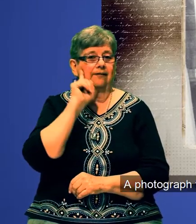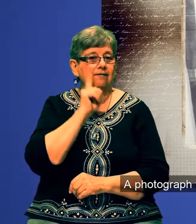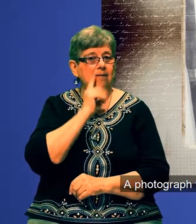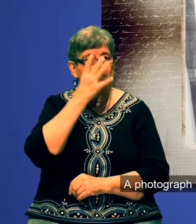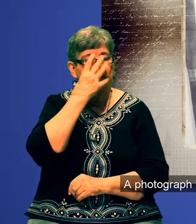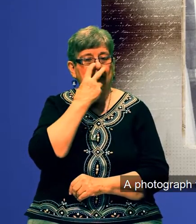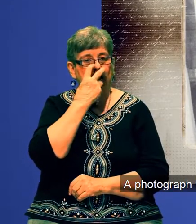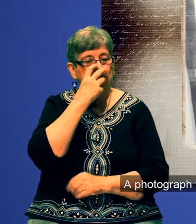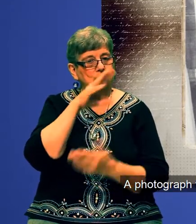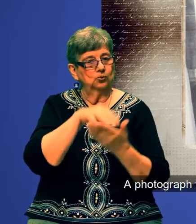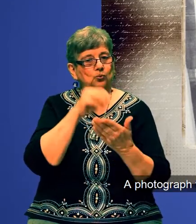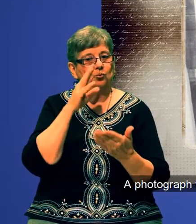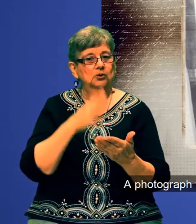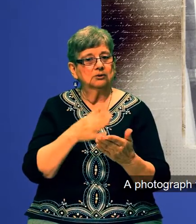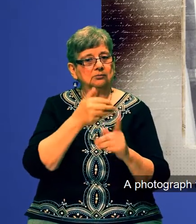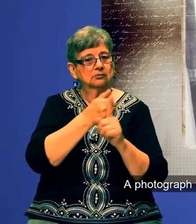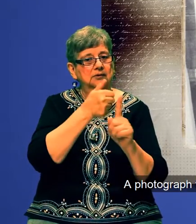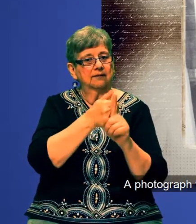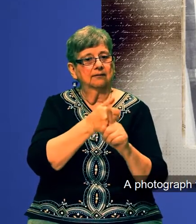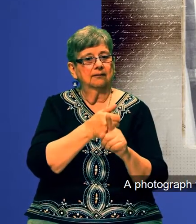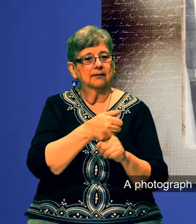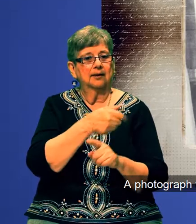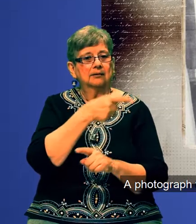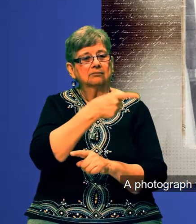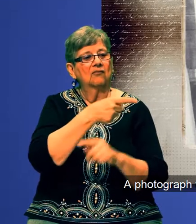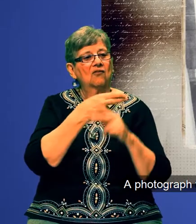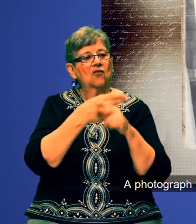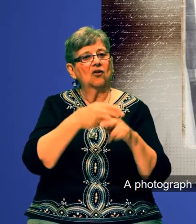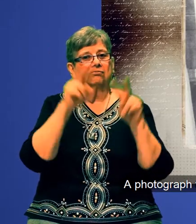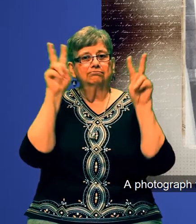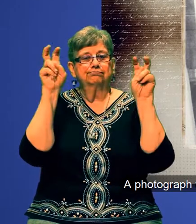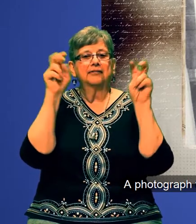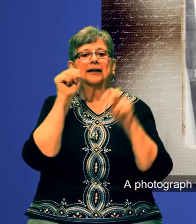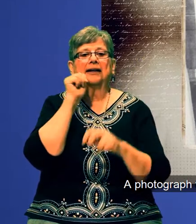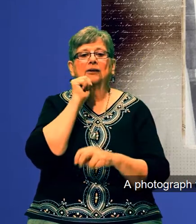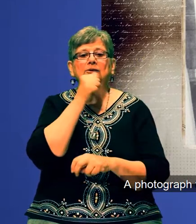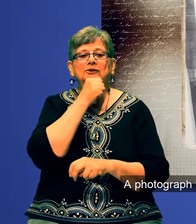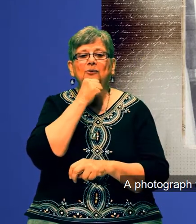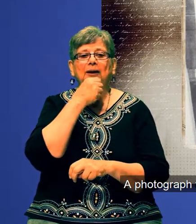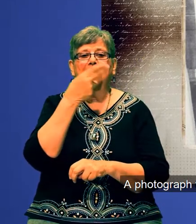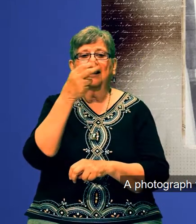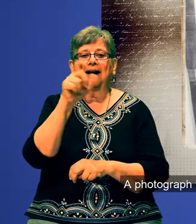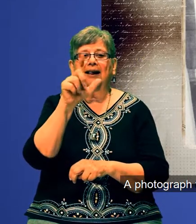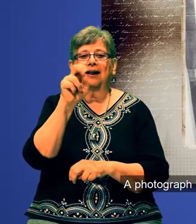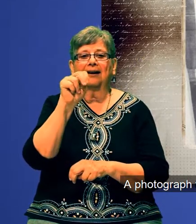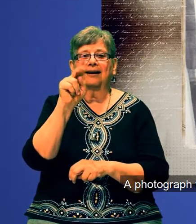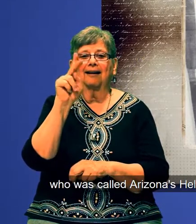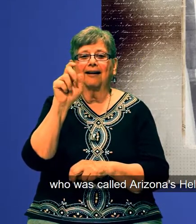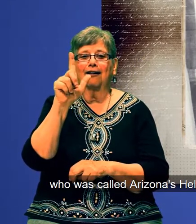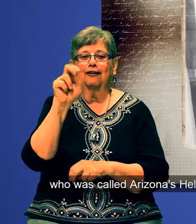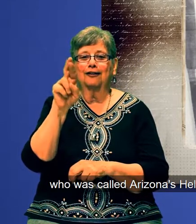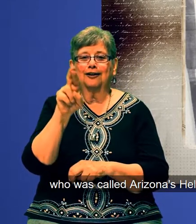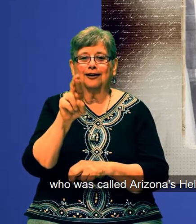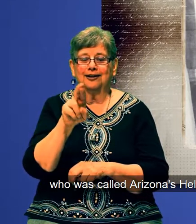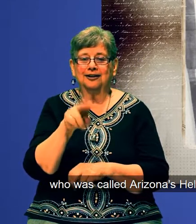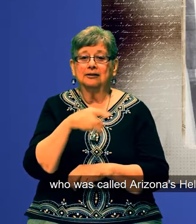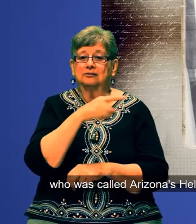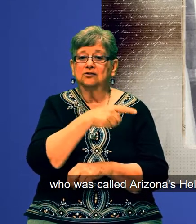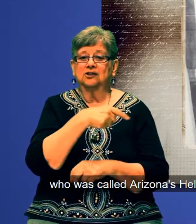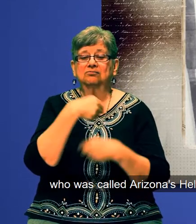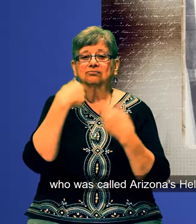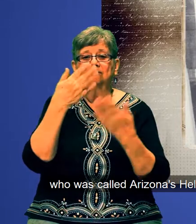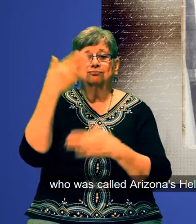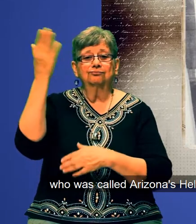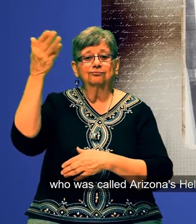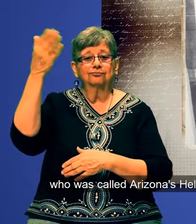A photograph taken in 1937 of Jackie Coker, a deafblind student who was called Arizona's Helen Keller.